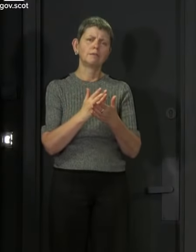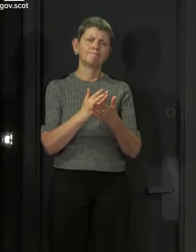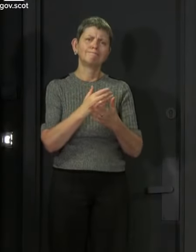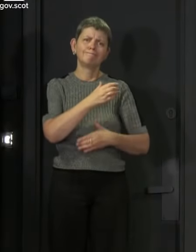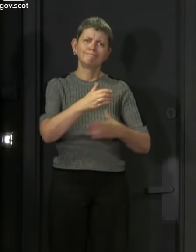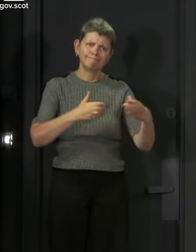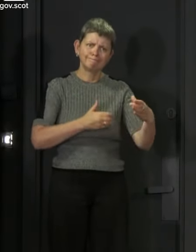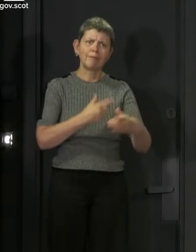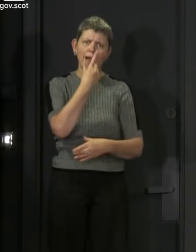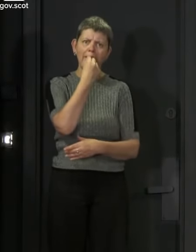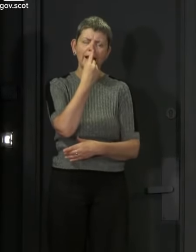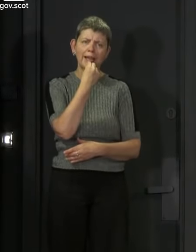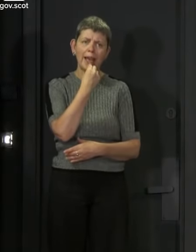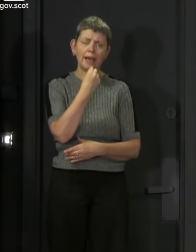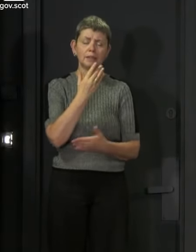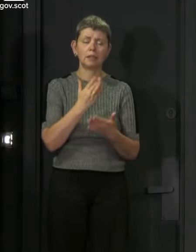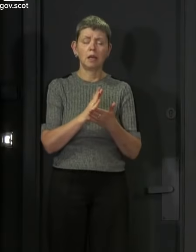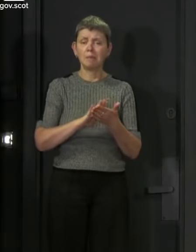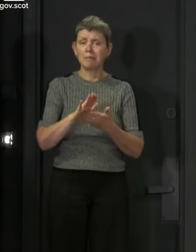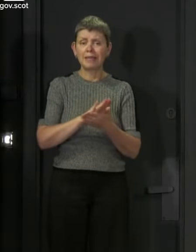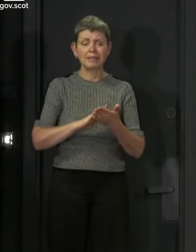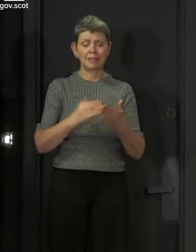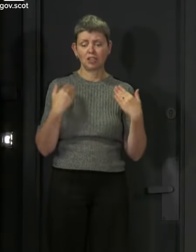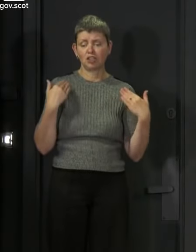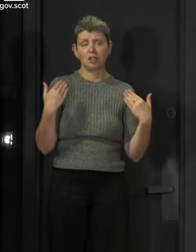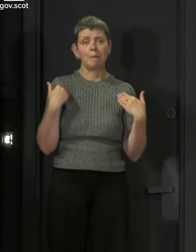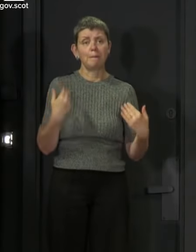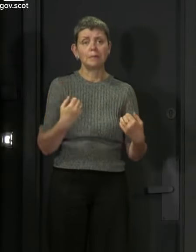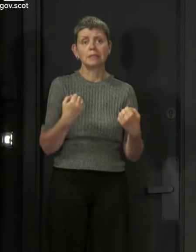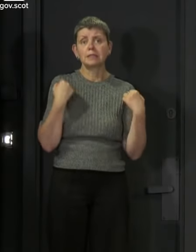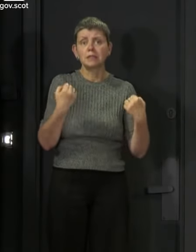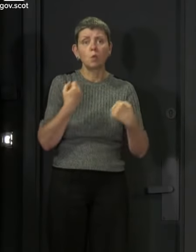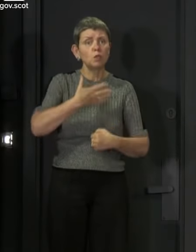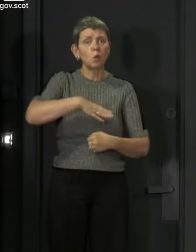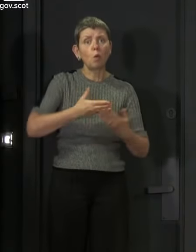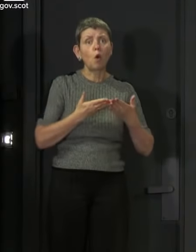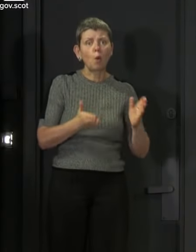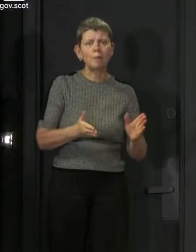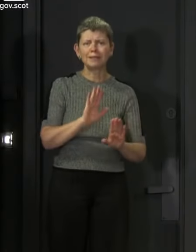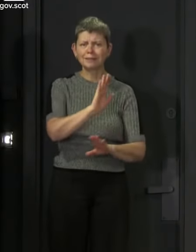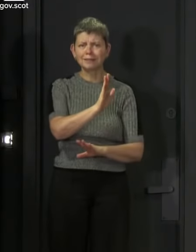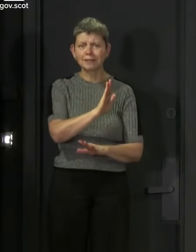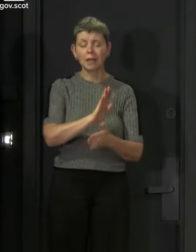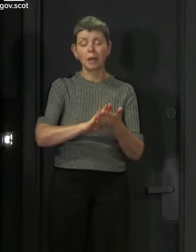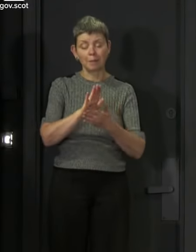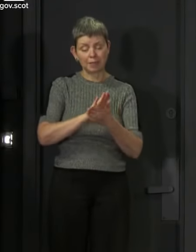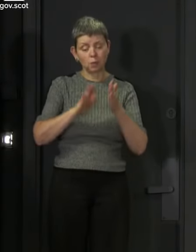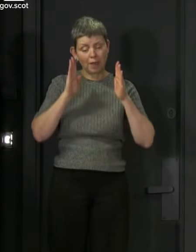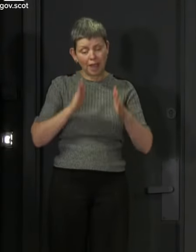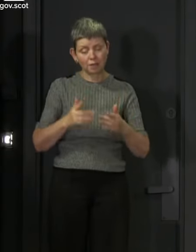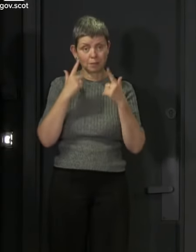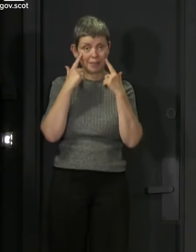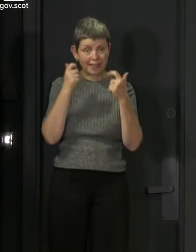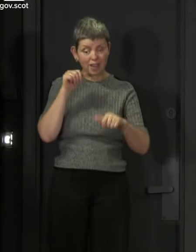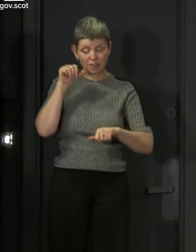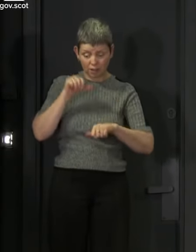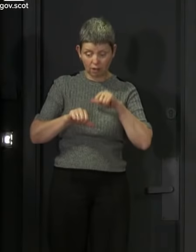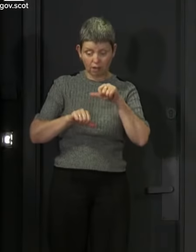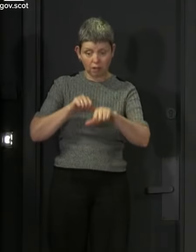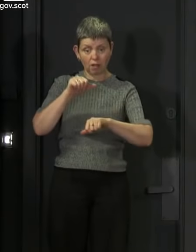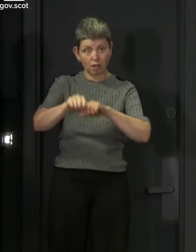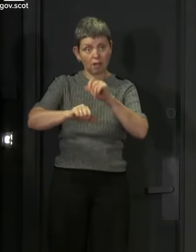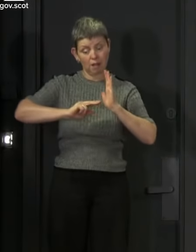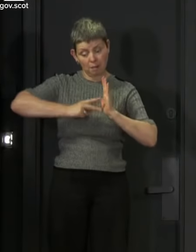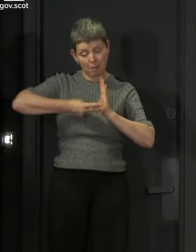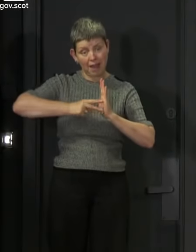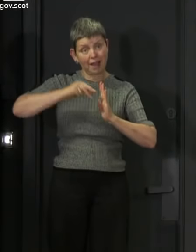And it's not because we don't want gyms to open, it's because we have to do this as carefully as we can and as rationally as we can. Although, as